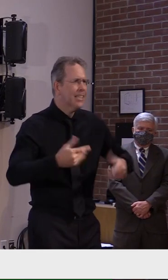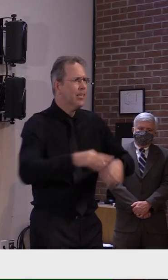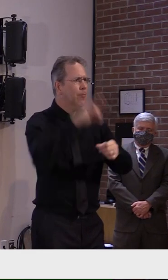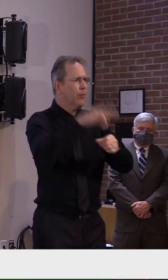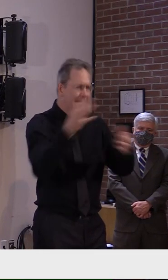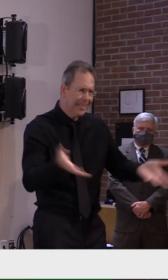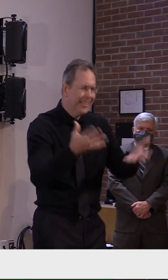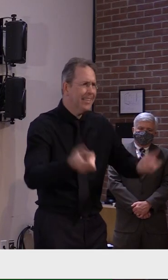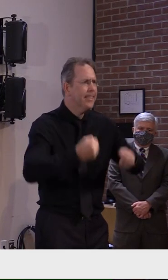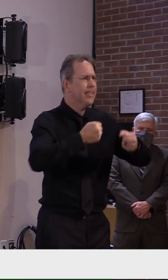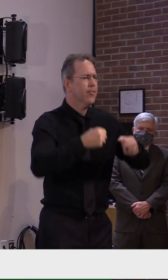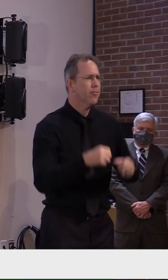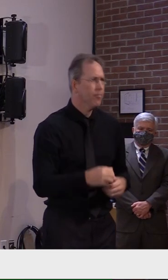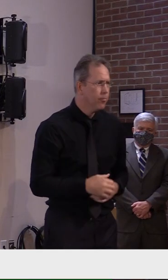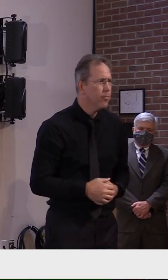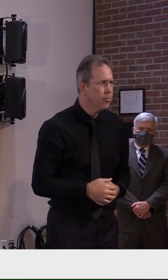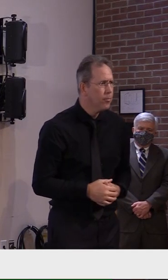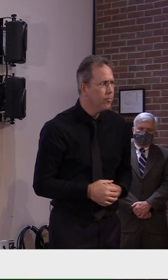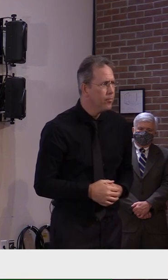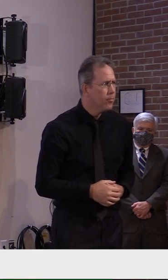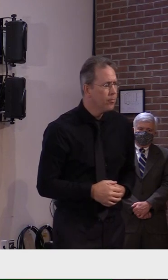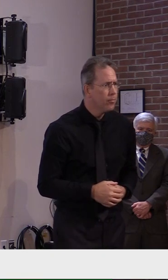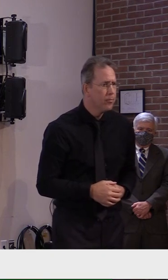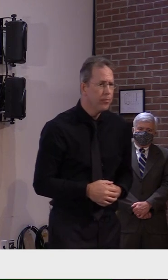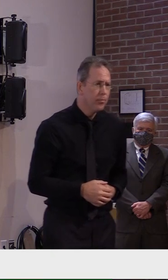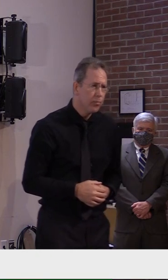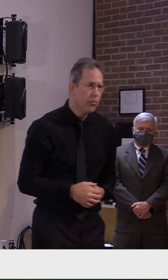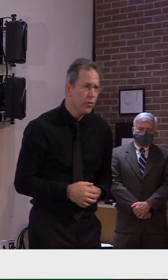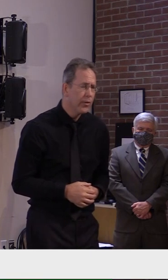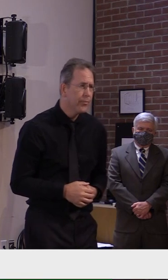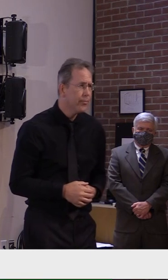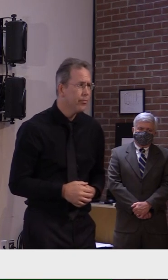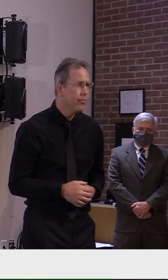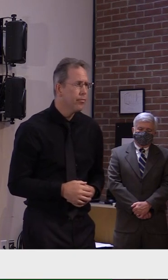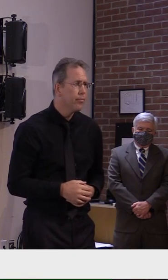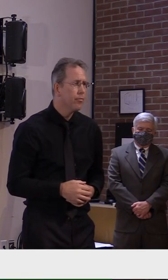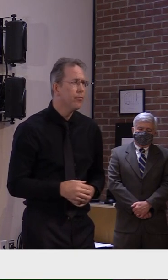you i believe i heard lola on